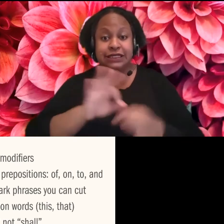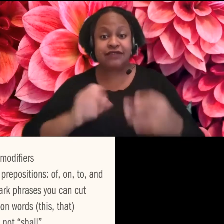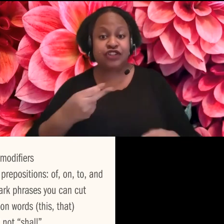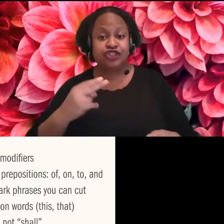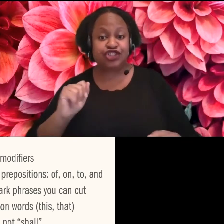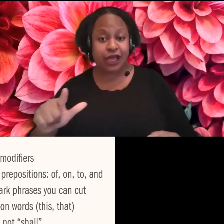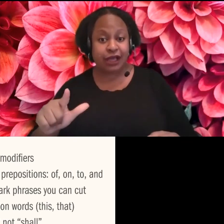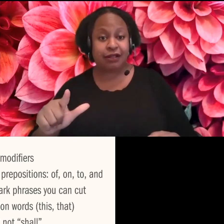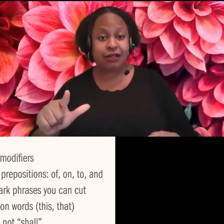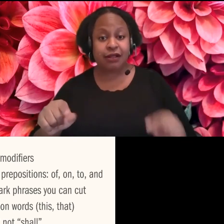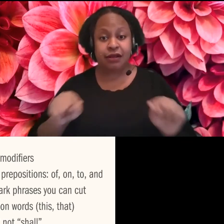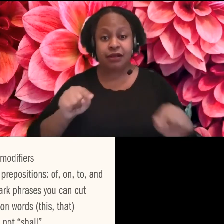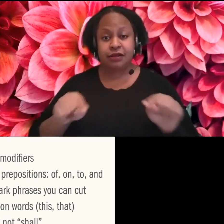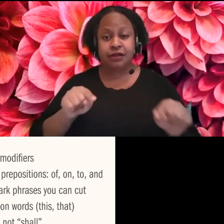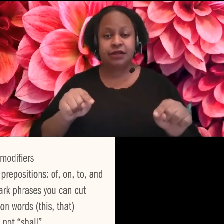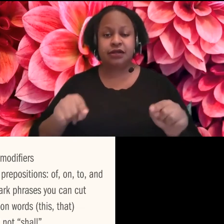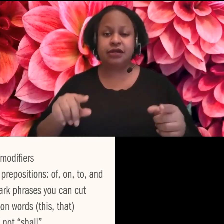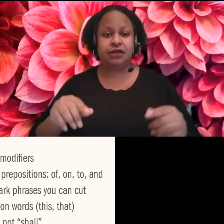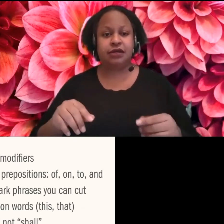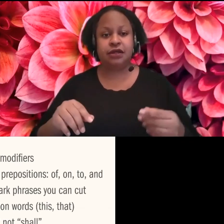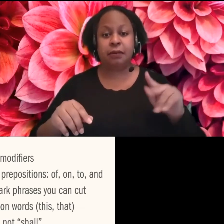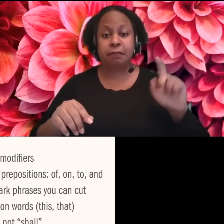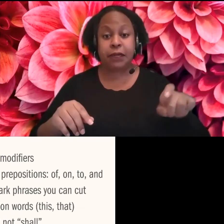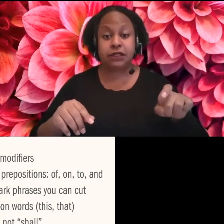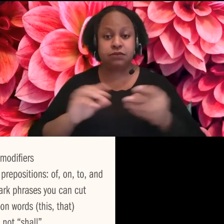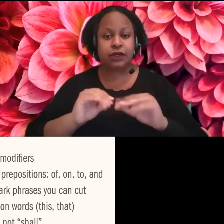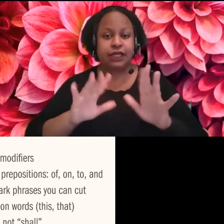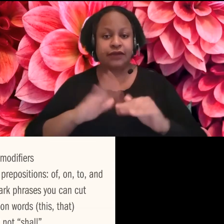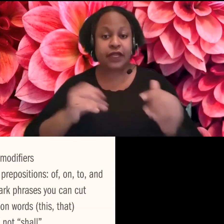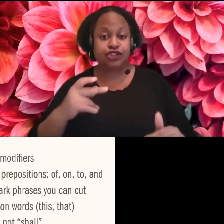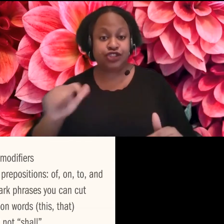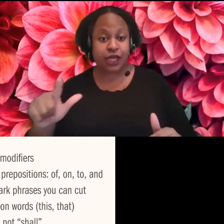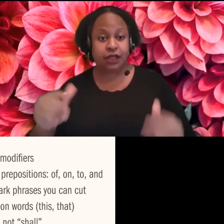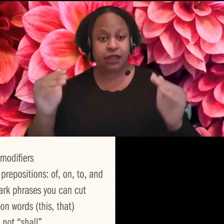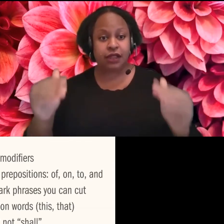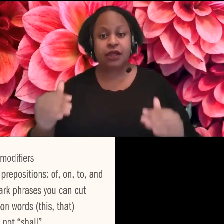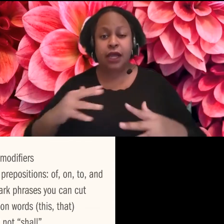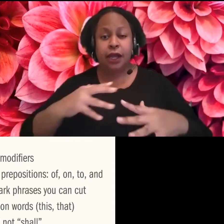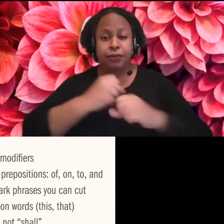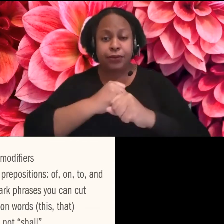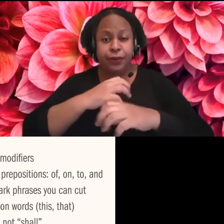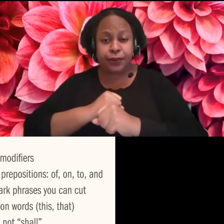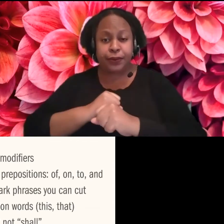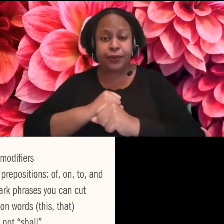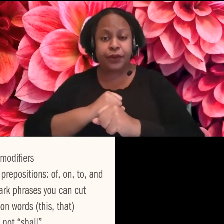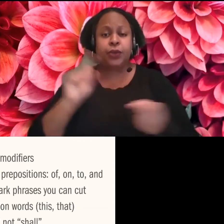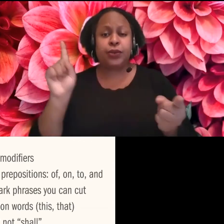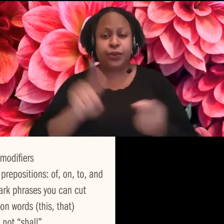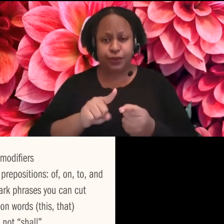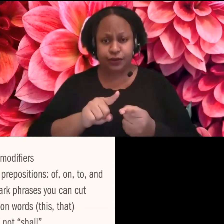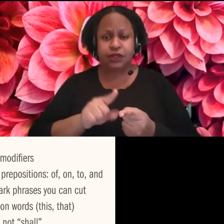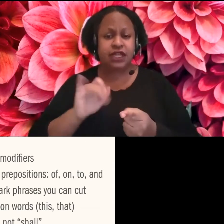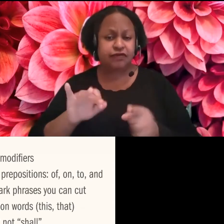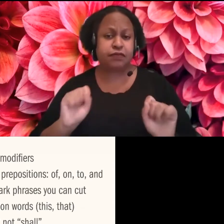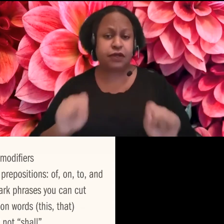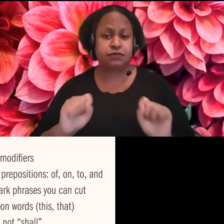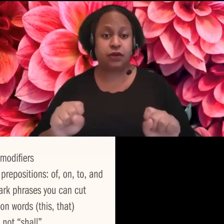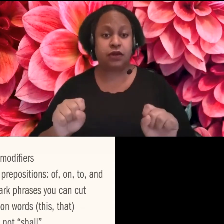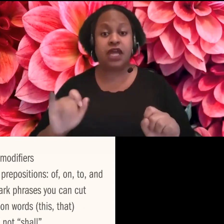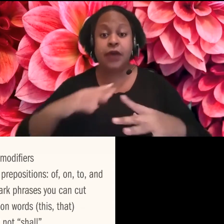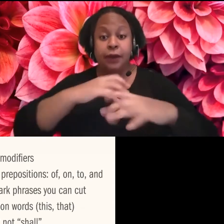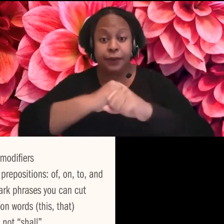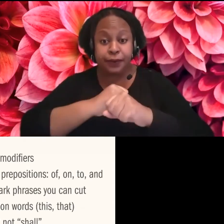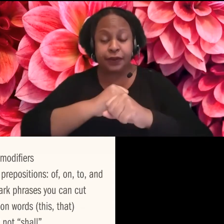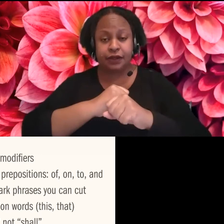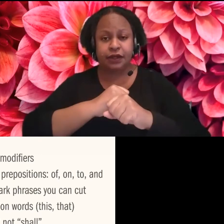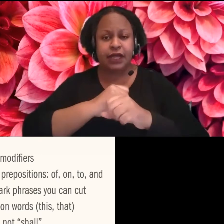it's, uh, it's just clearer, um, minimize your abbreviations if you can. Um, and if you are using abbreviations,